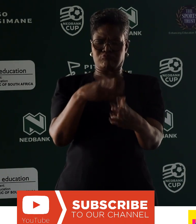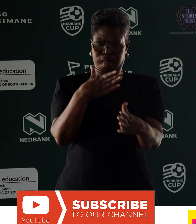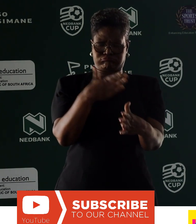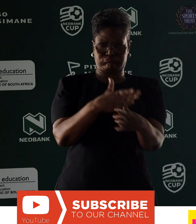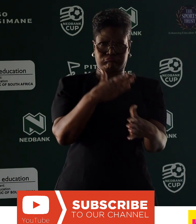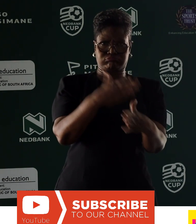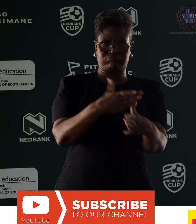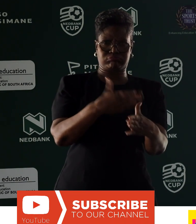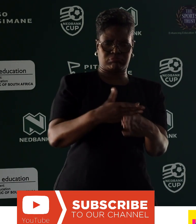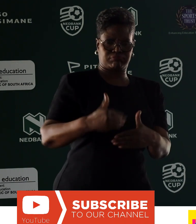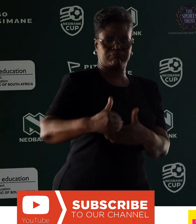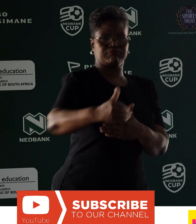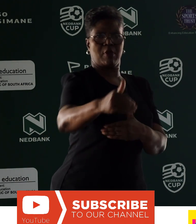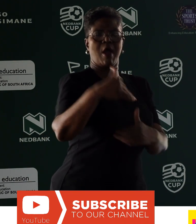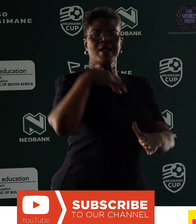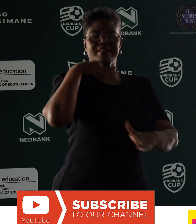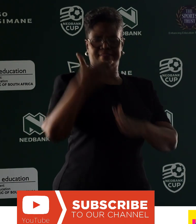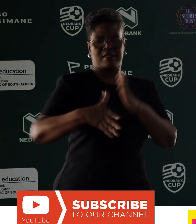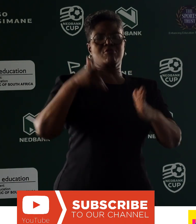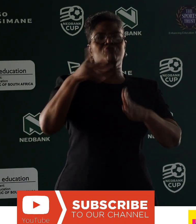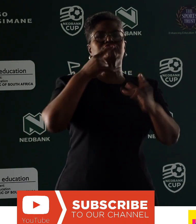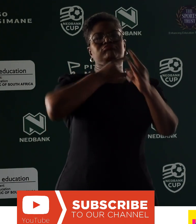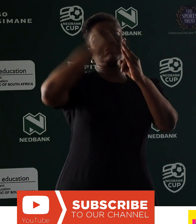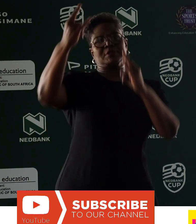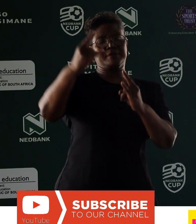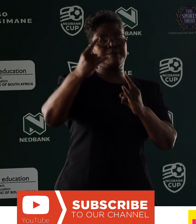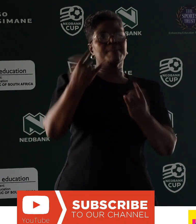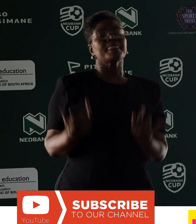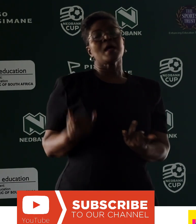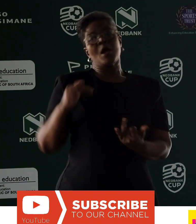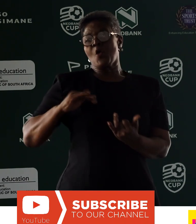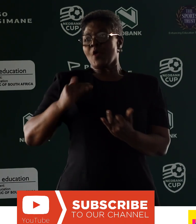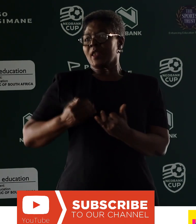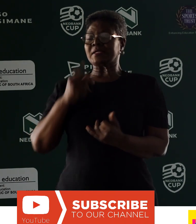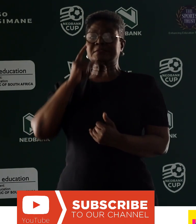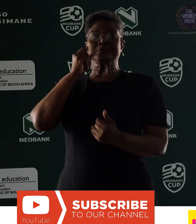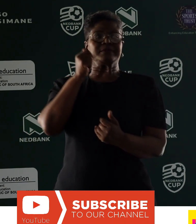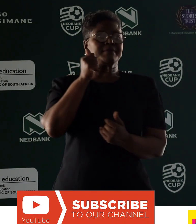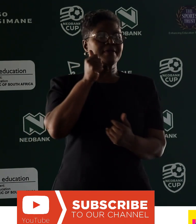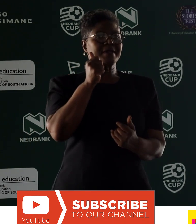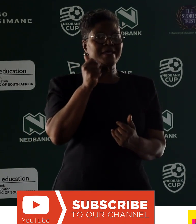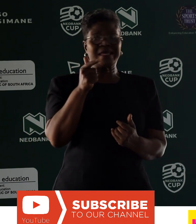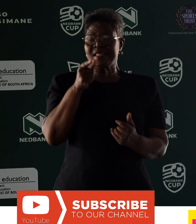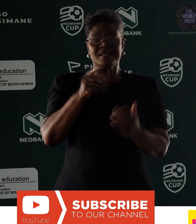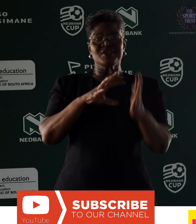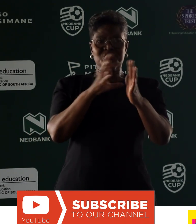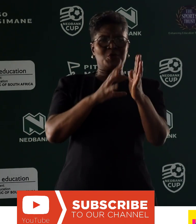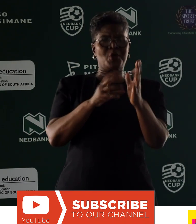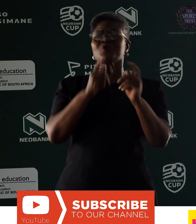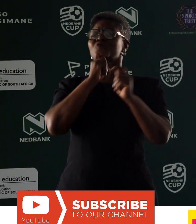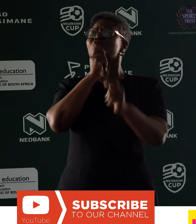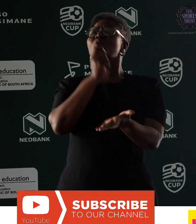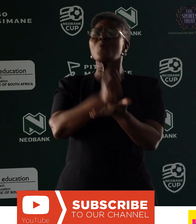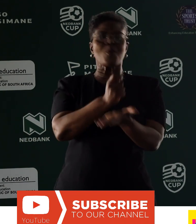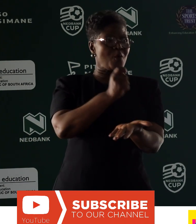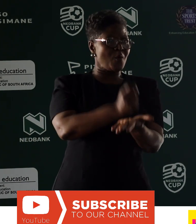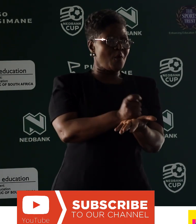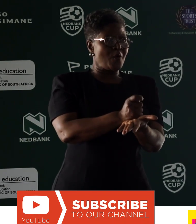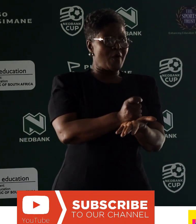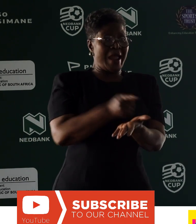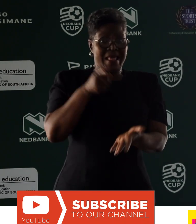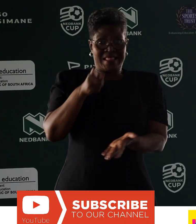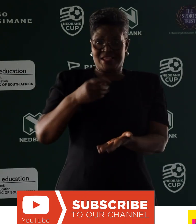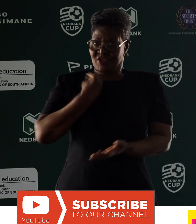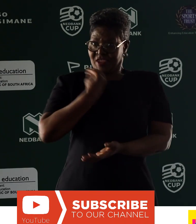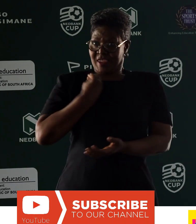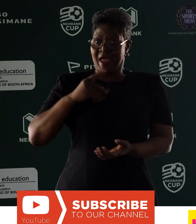until you succeed. Ladies and gentlemen, this is a true story. The young man who came to